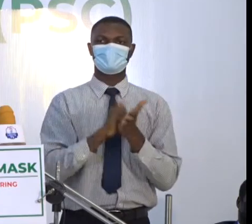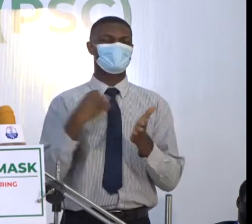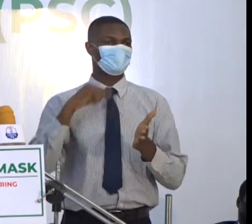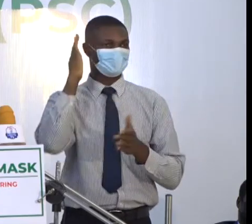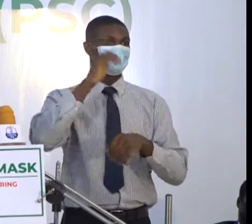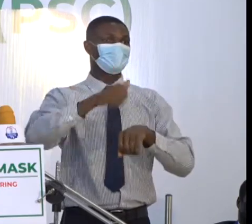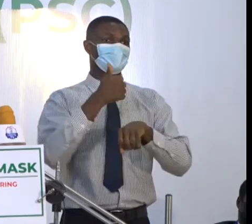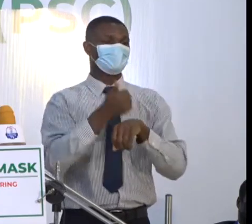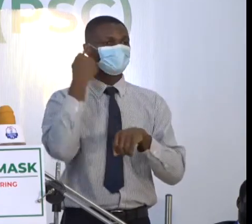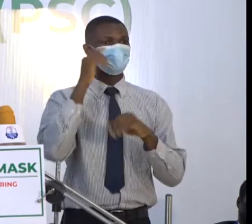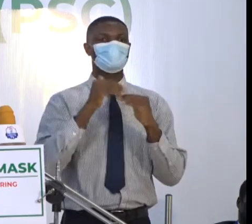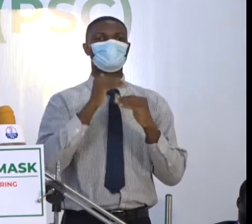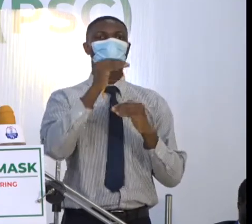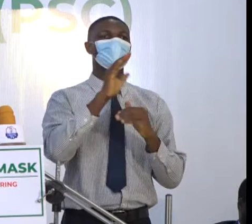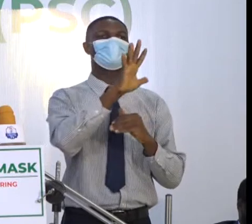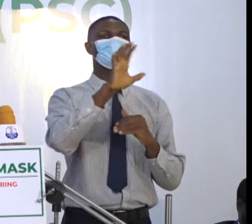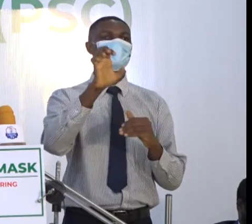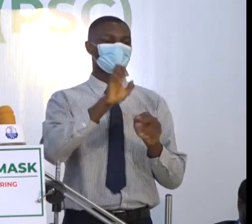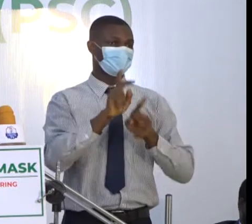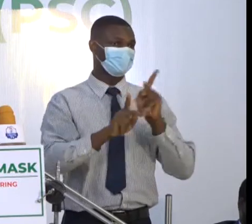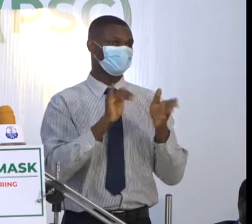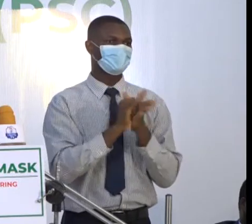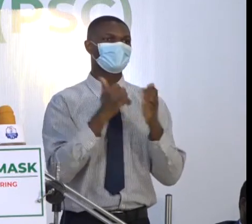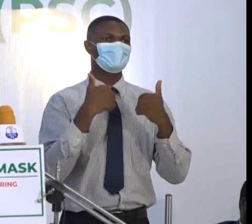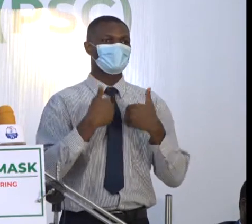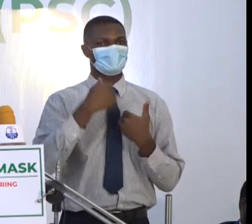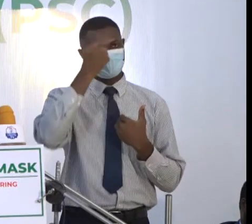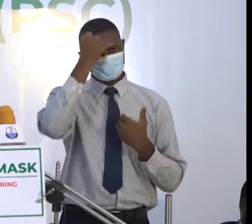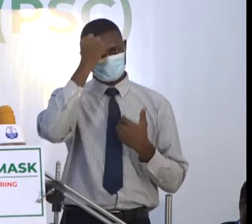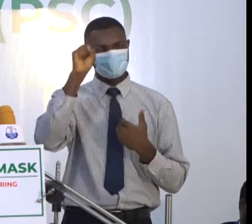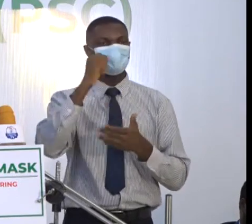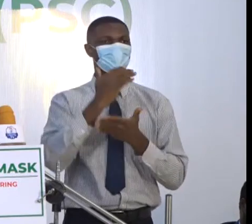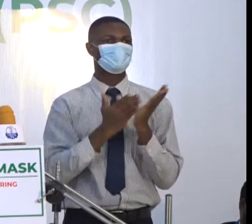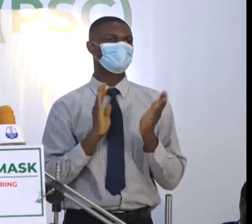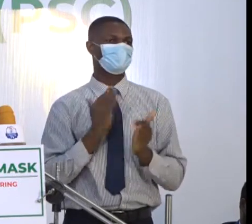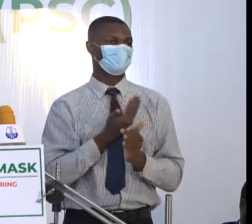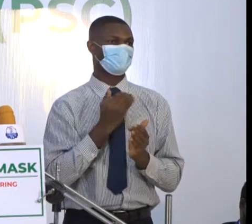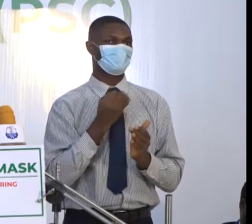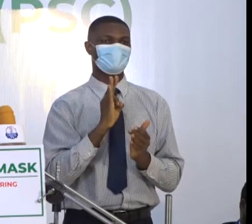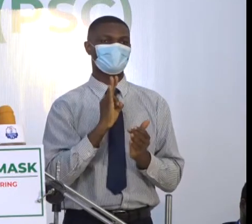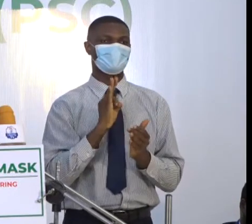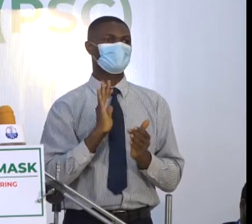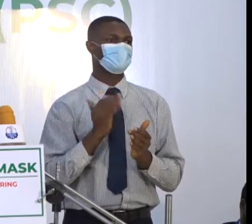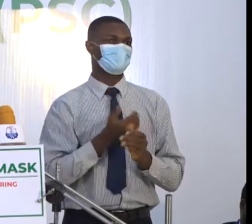over 500 travellers who have breached one form of protocol or the other.